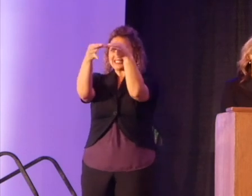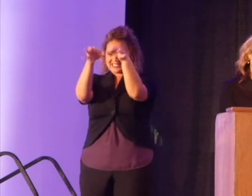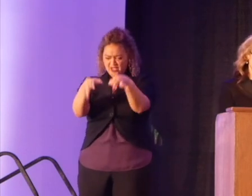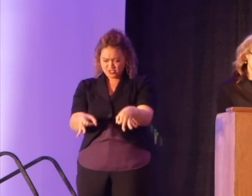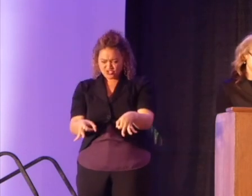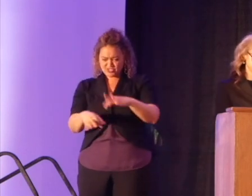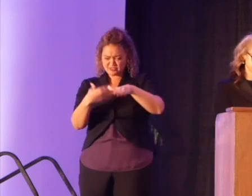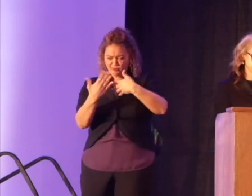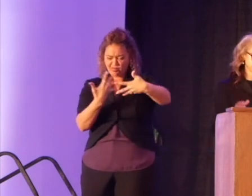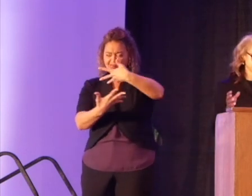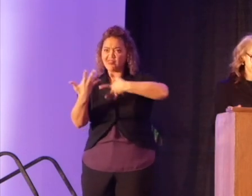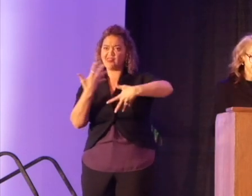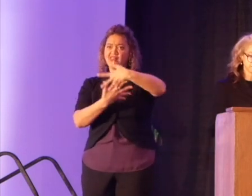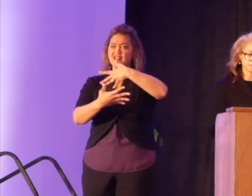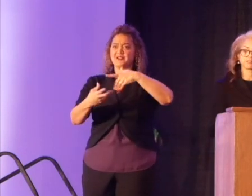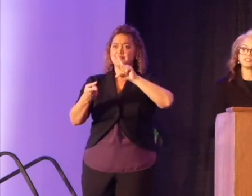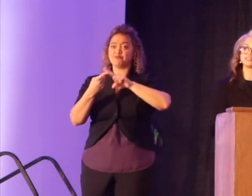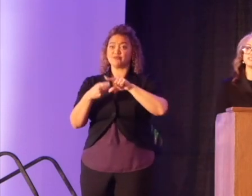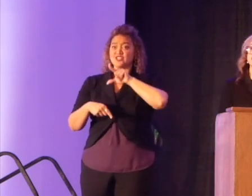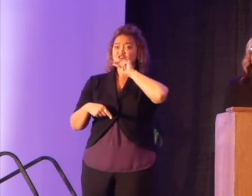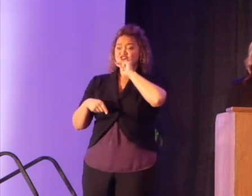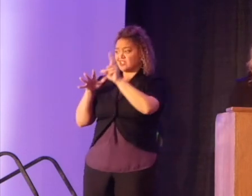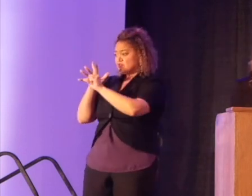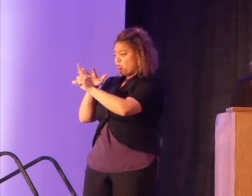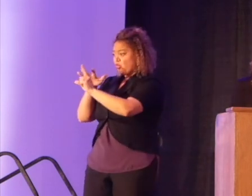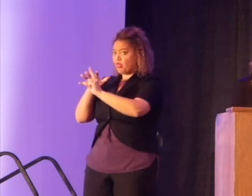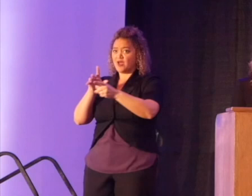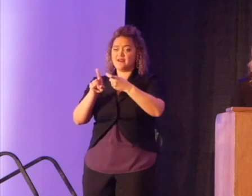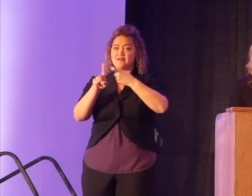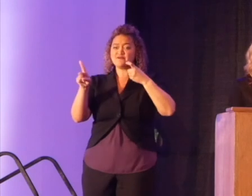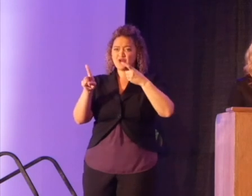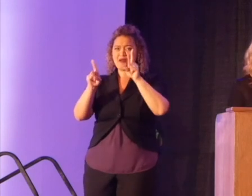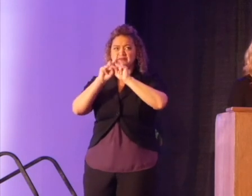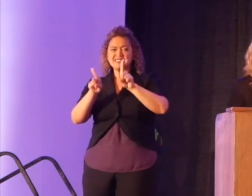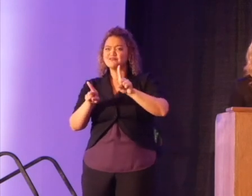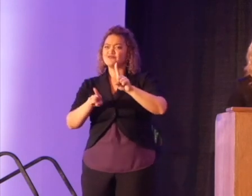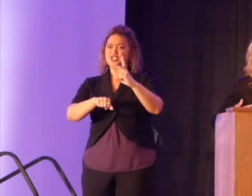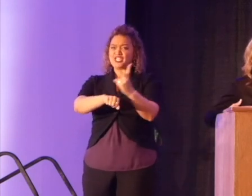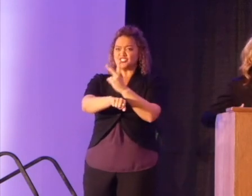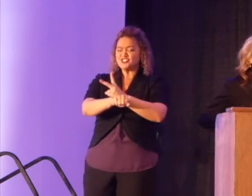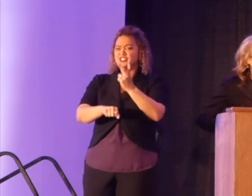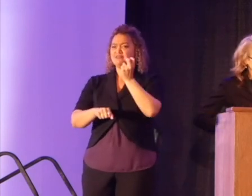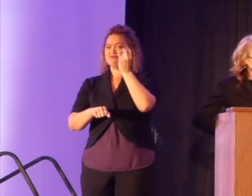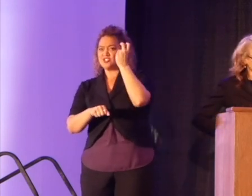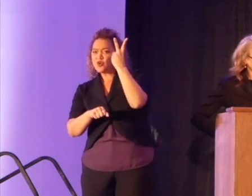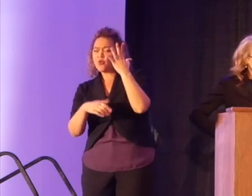other languages. Chickens scampered from the frenzied footsteps of mules, goats, and sheep. Women stood